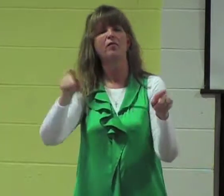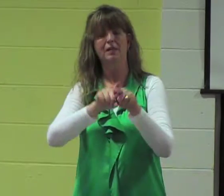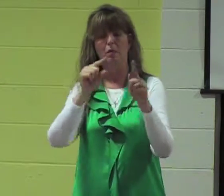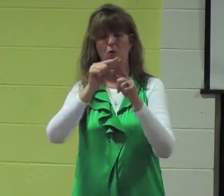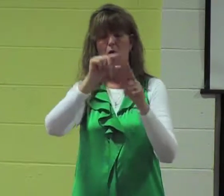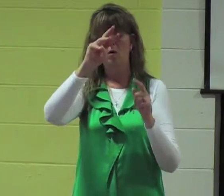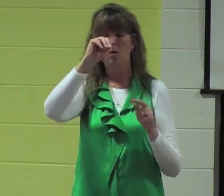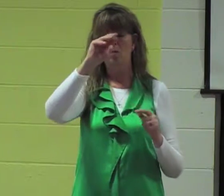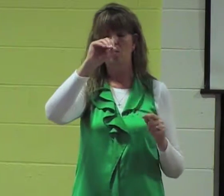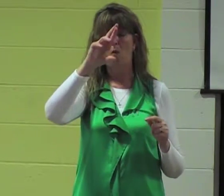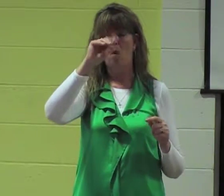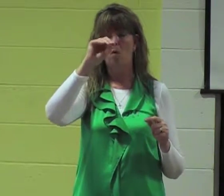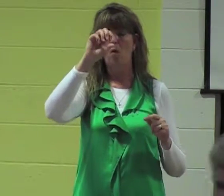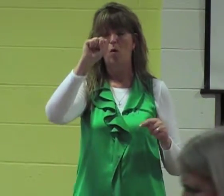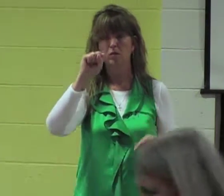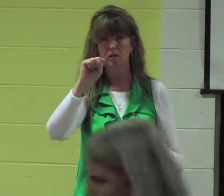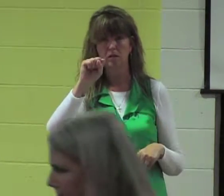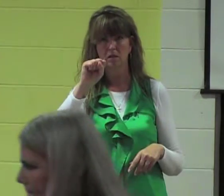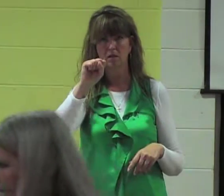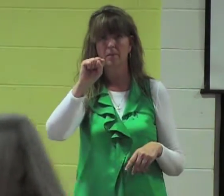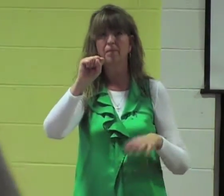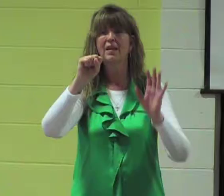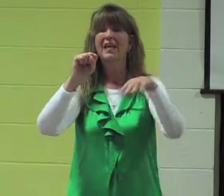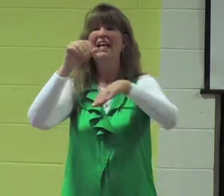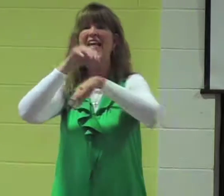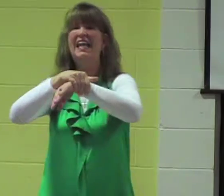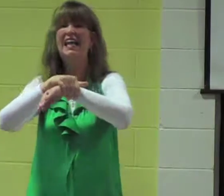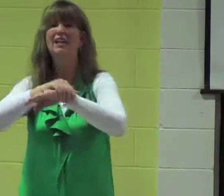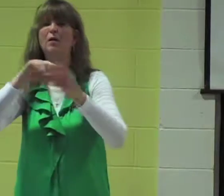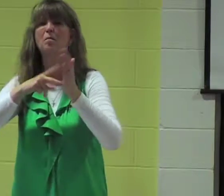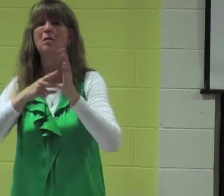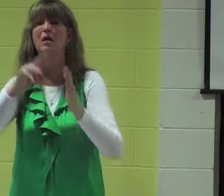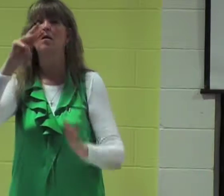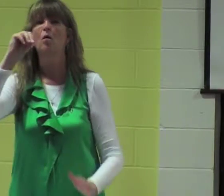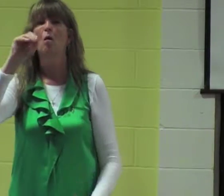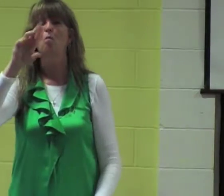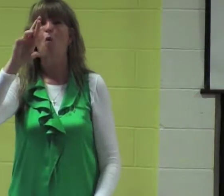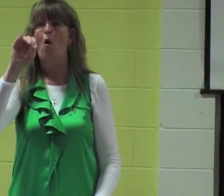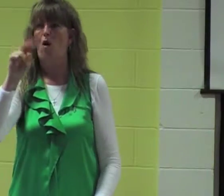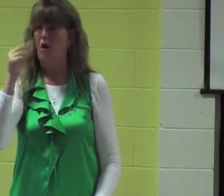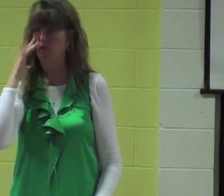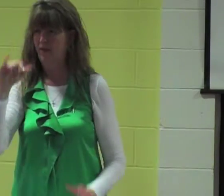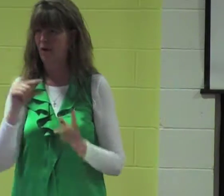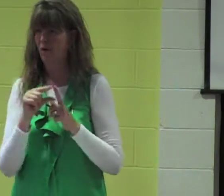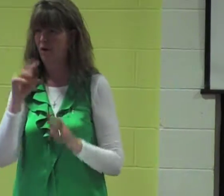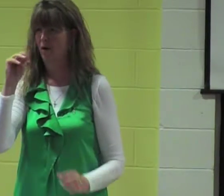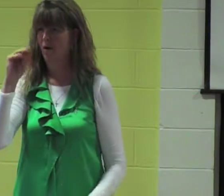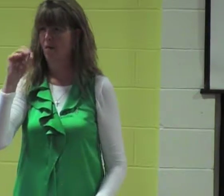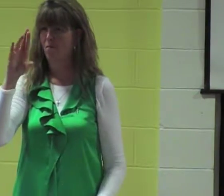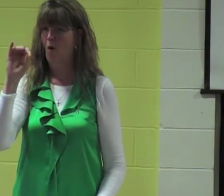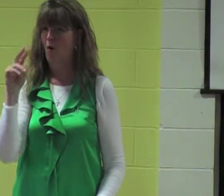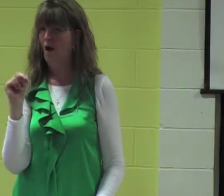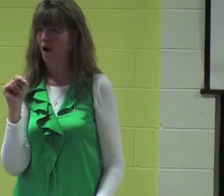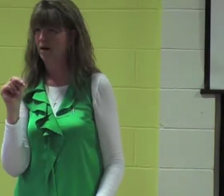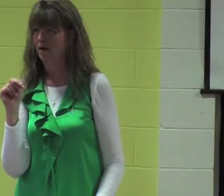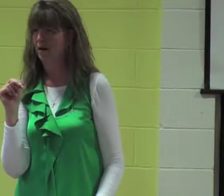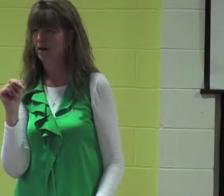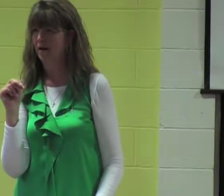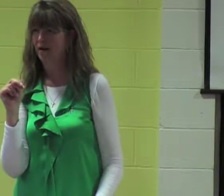foolish, foolishness, which is a form of another word, m-o-r-o-s, or rose, and we get our